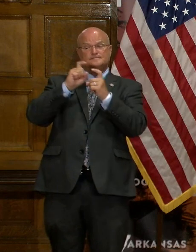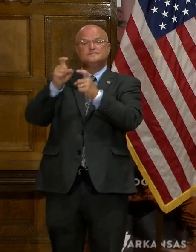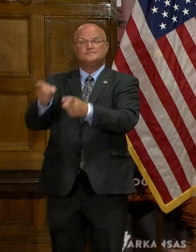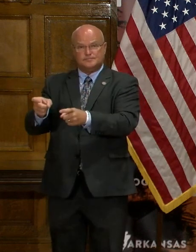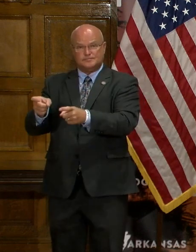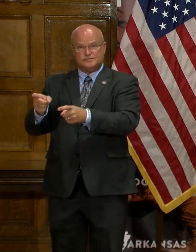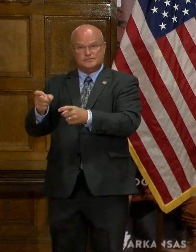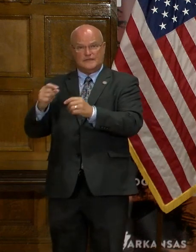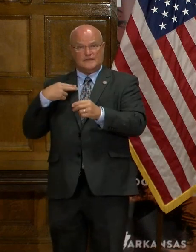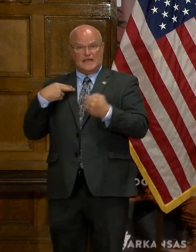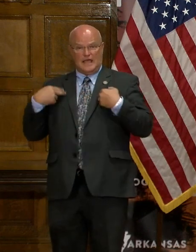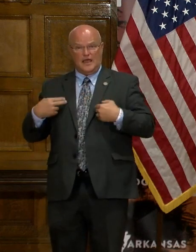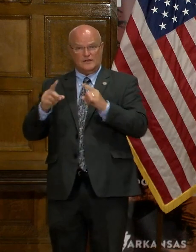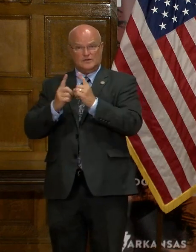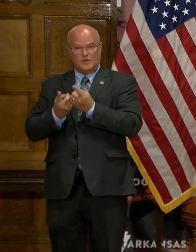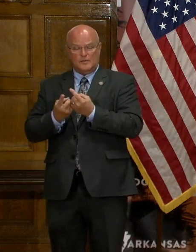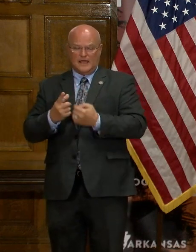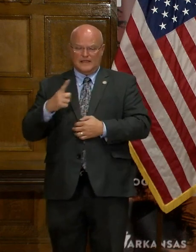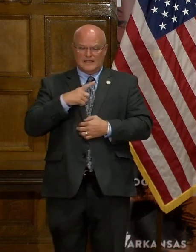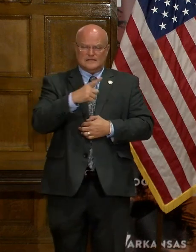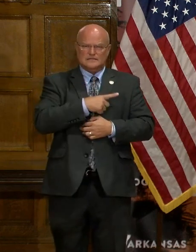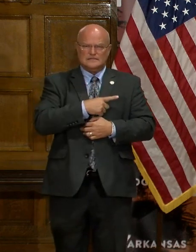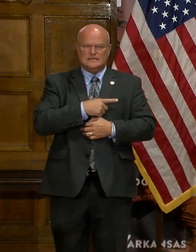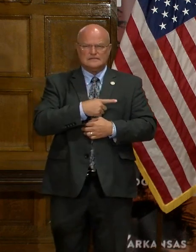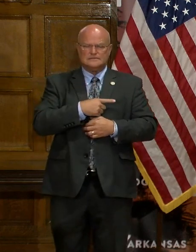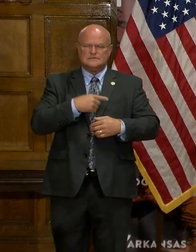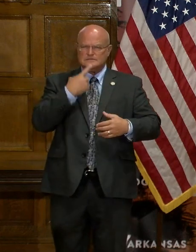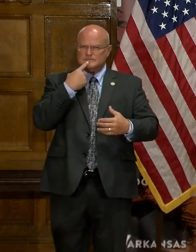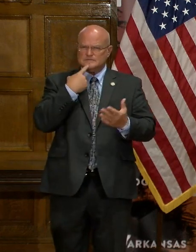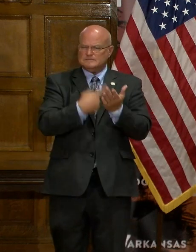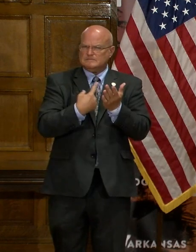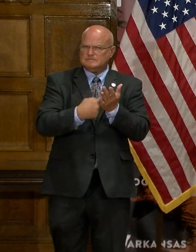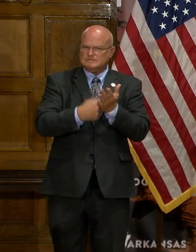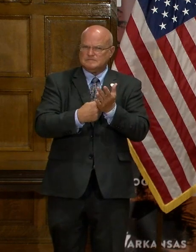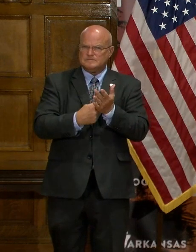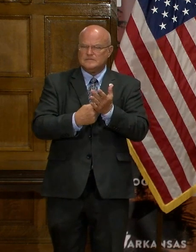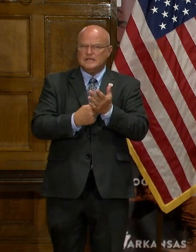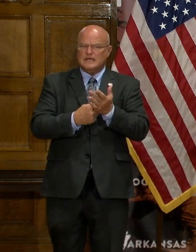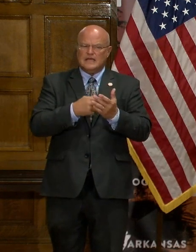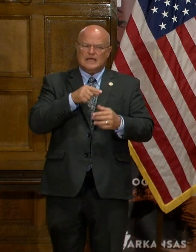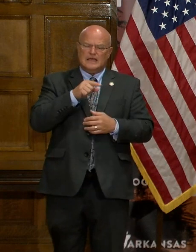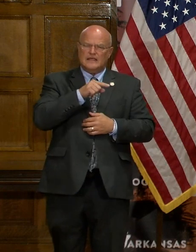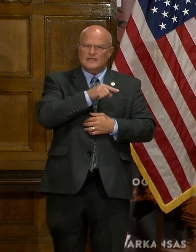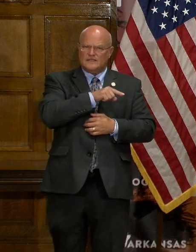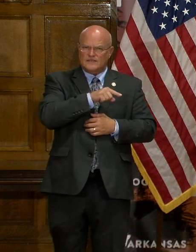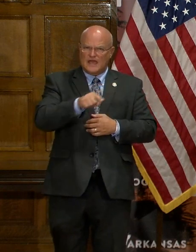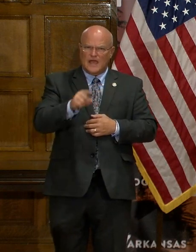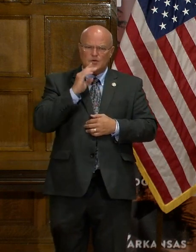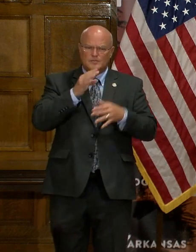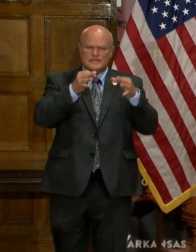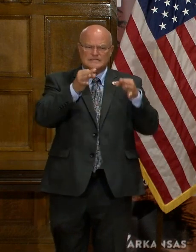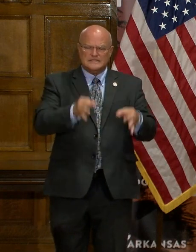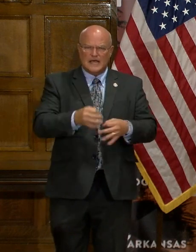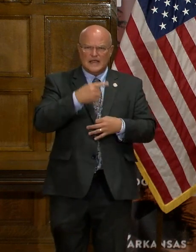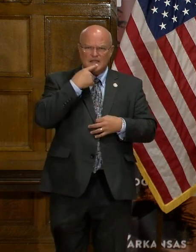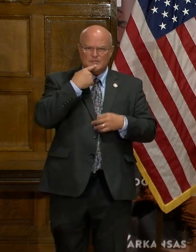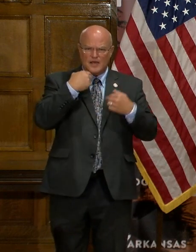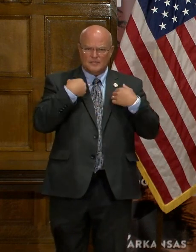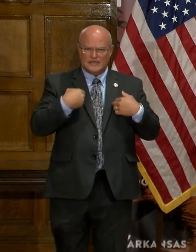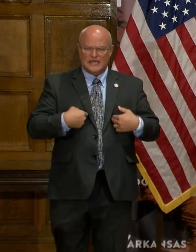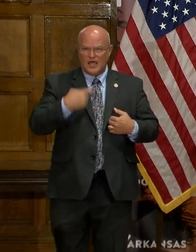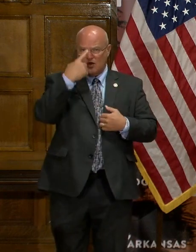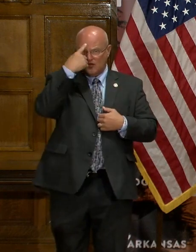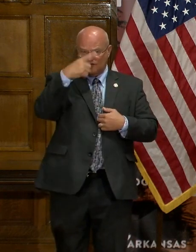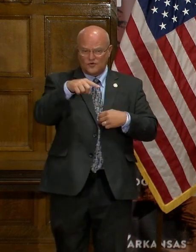under the legislators argument, the General Assembly would be deciding what the public health guidelines should be for the salt bowl